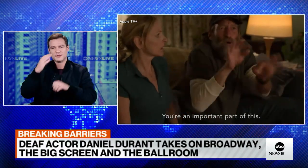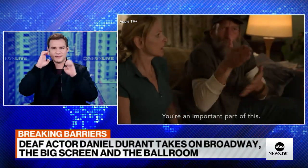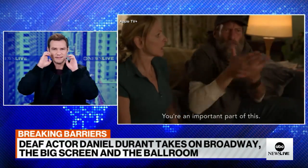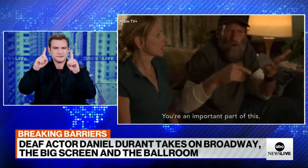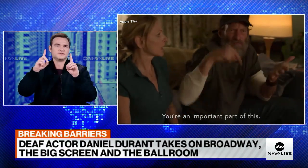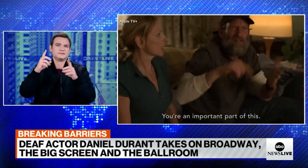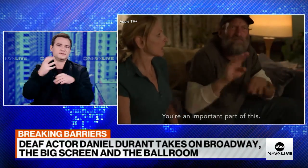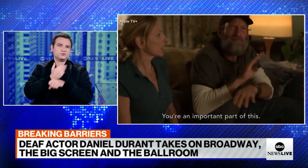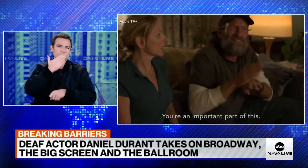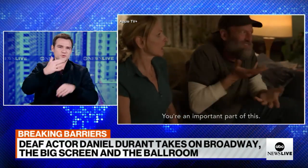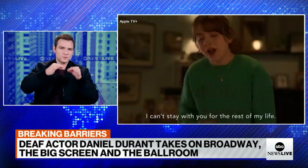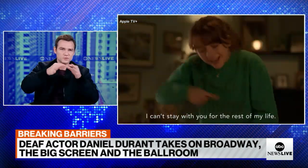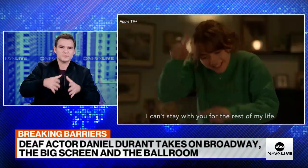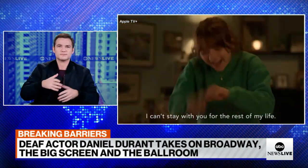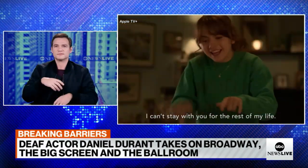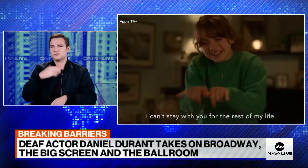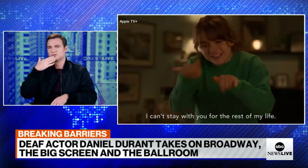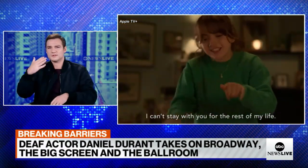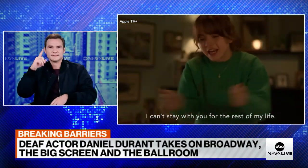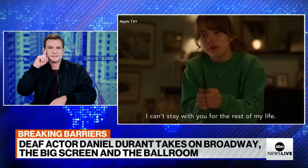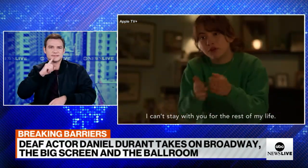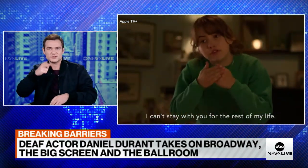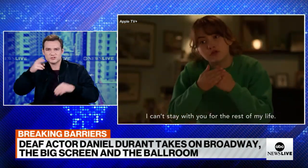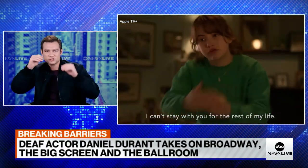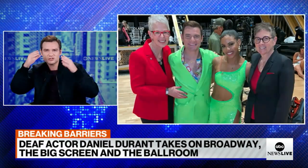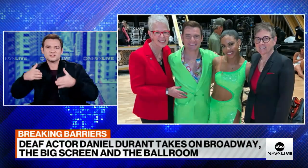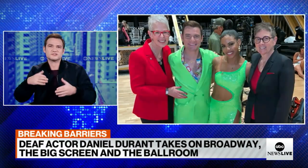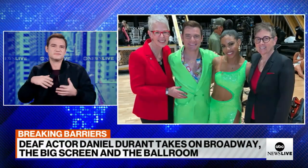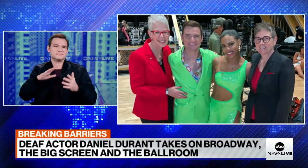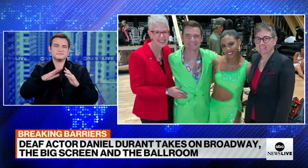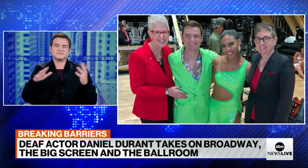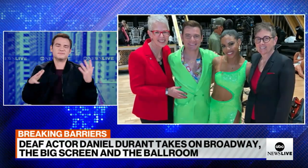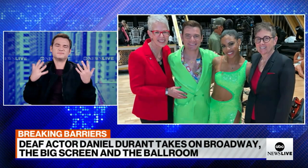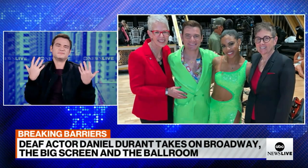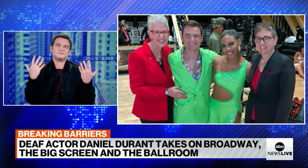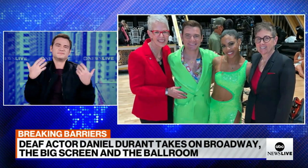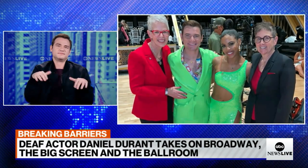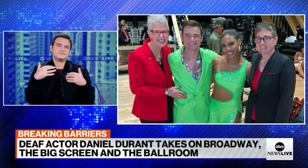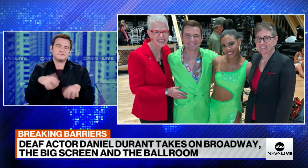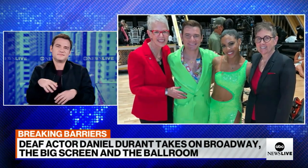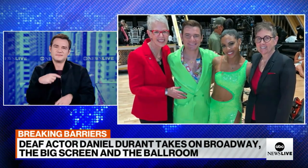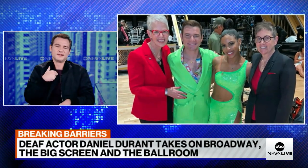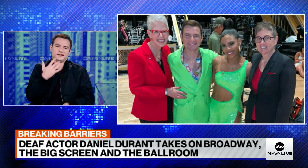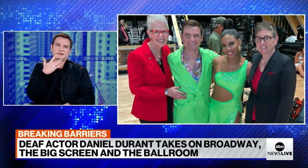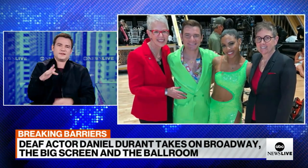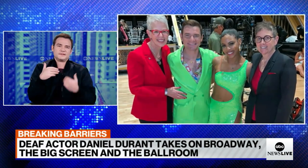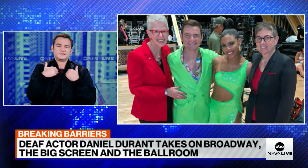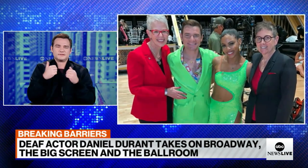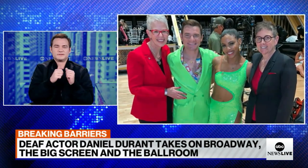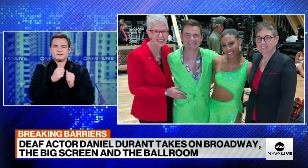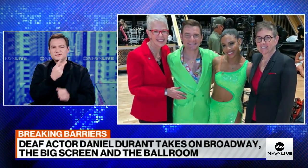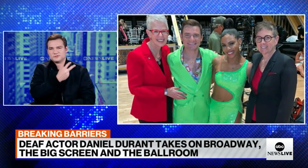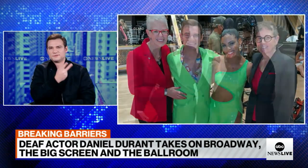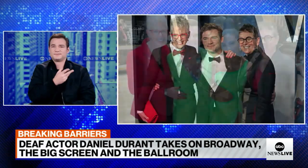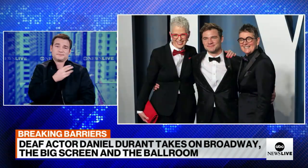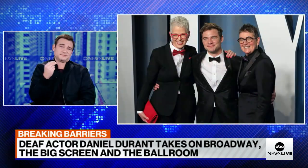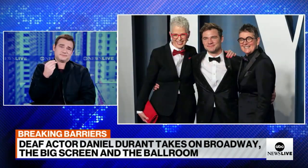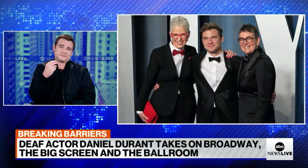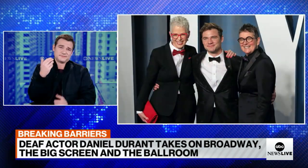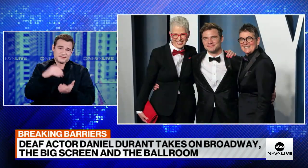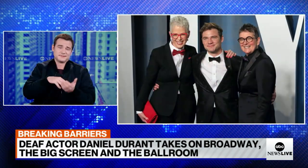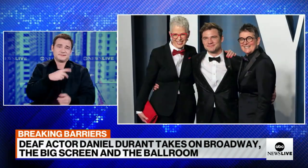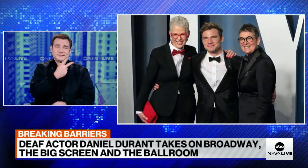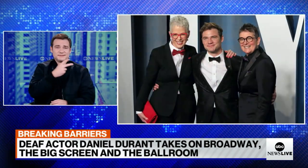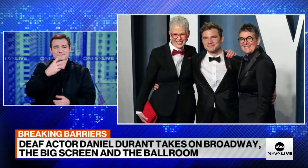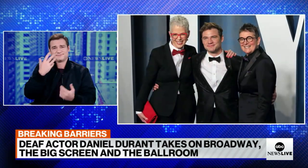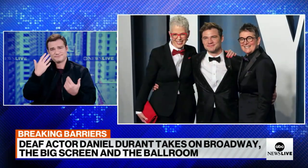for my rights to get me education, to get me good interpreters, to have a deaf history teacher, like just little things like that. I'm so